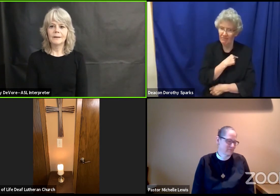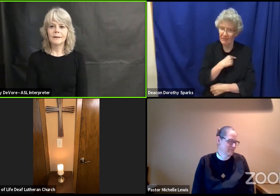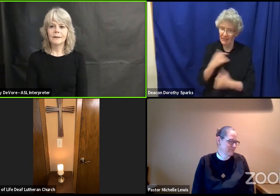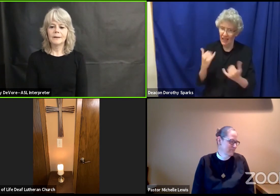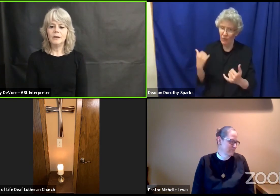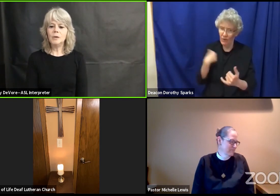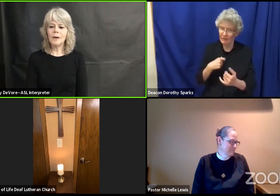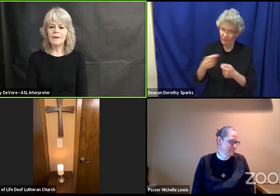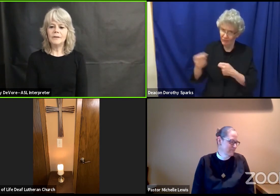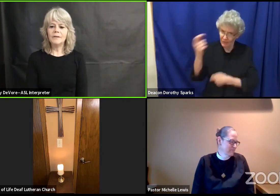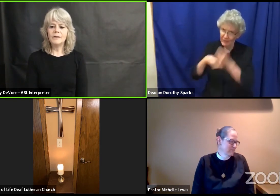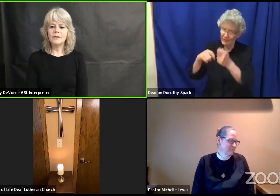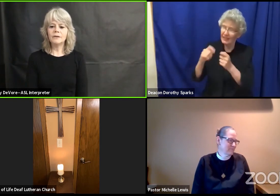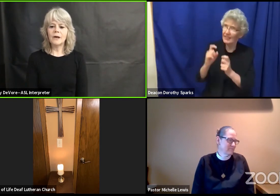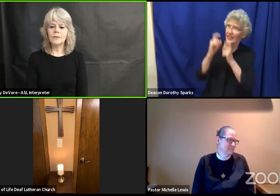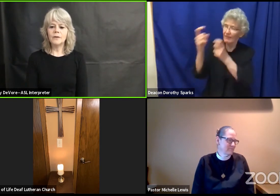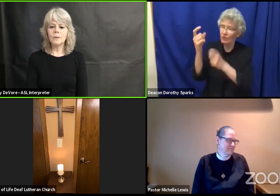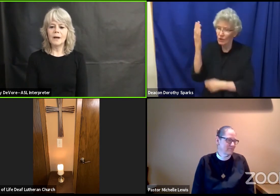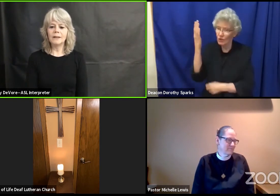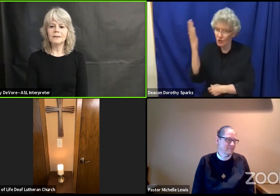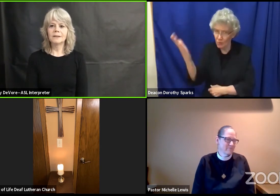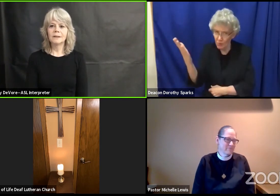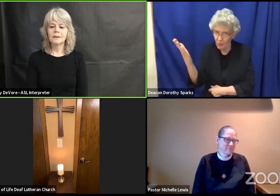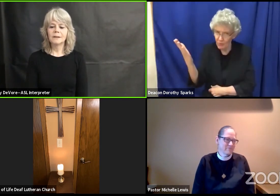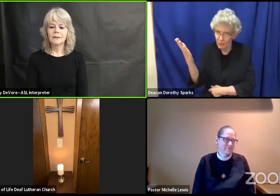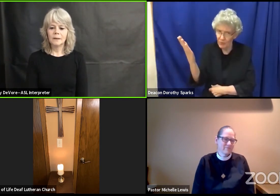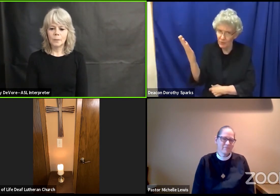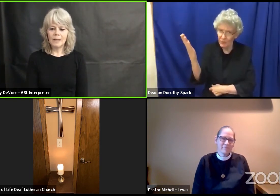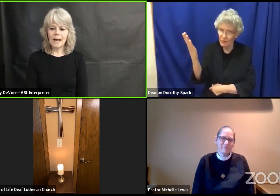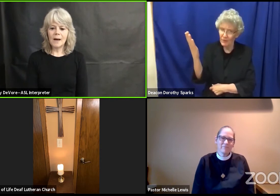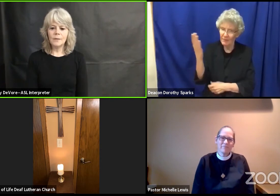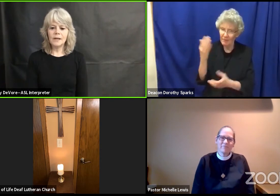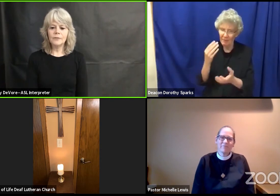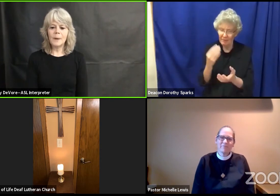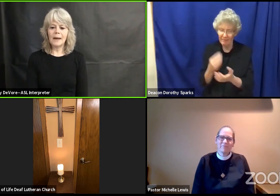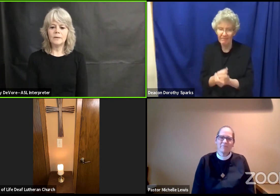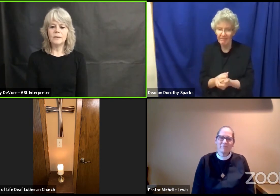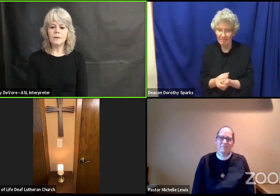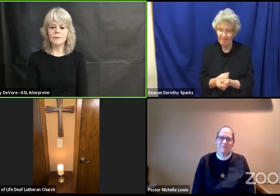you have given yourself to us we now give back to you